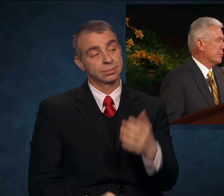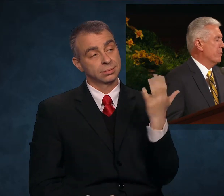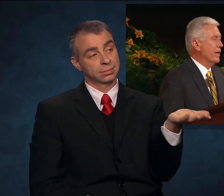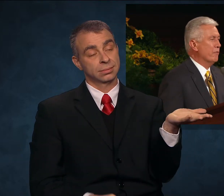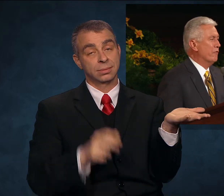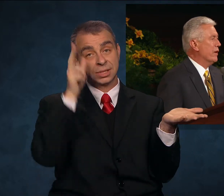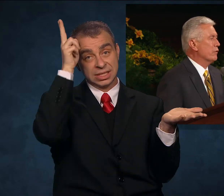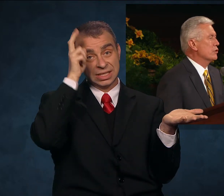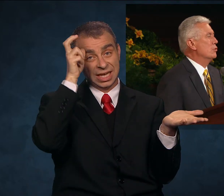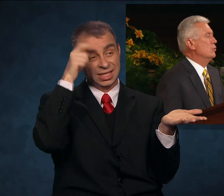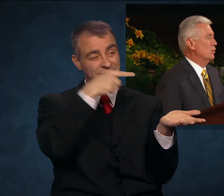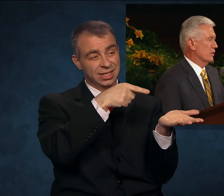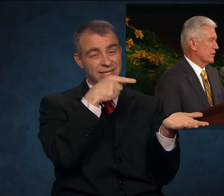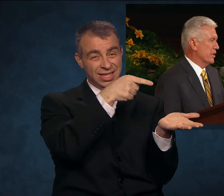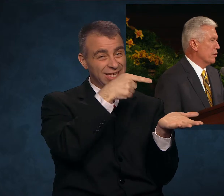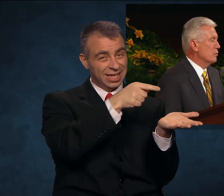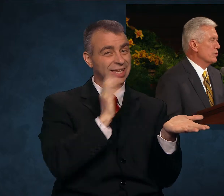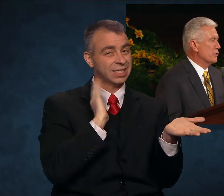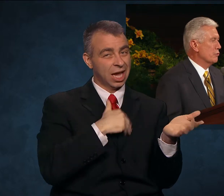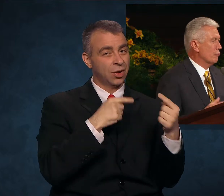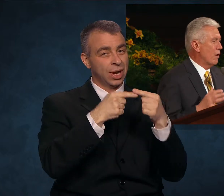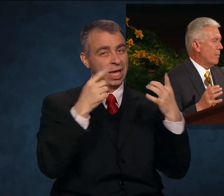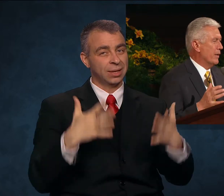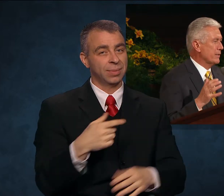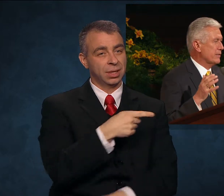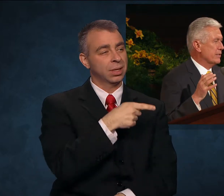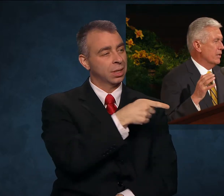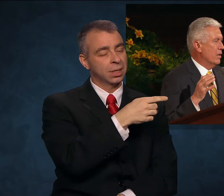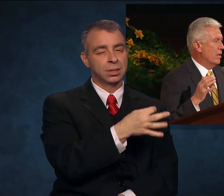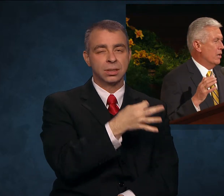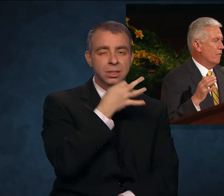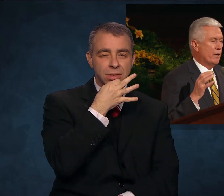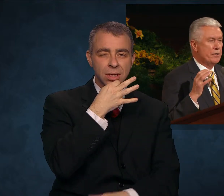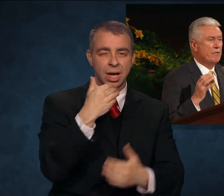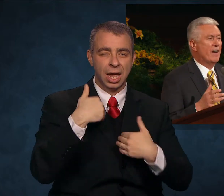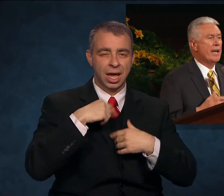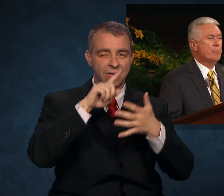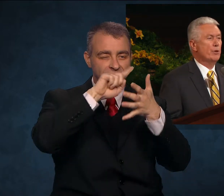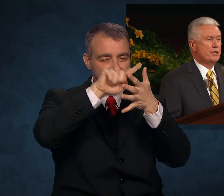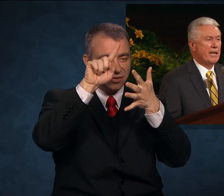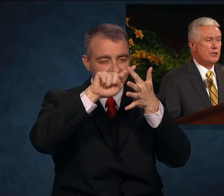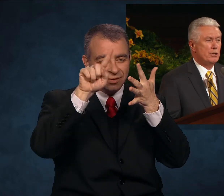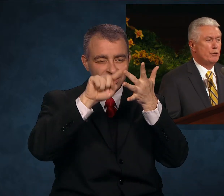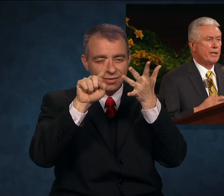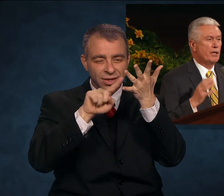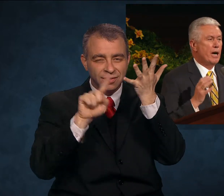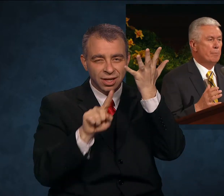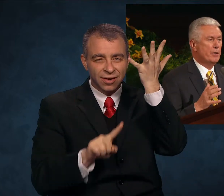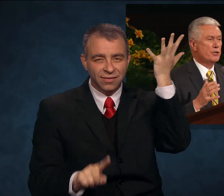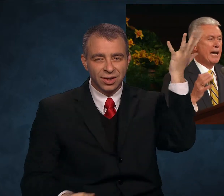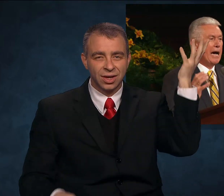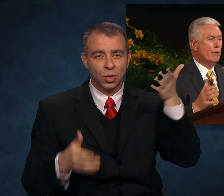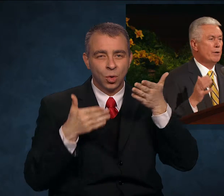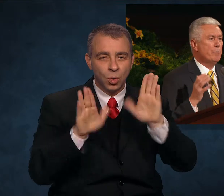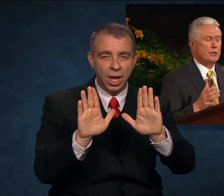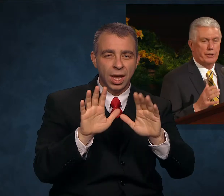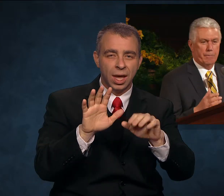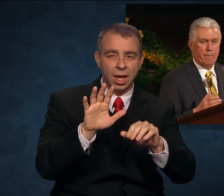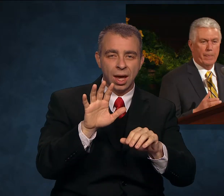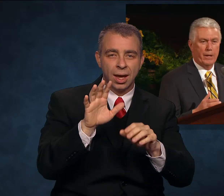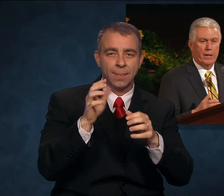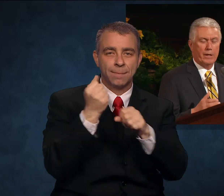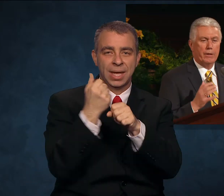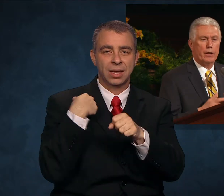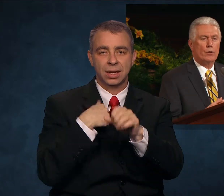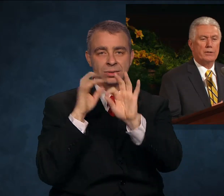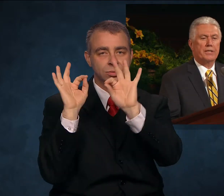has many favorite tools he uses to rob us of our divine potential to accomplish our mission